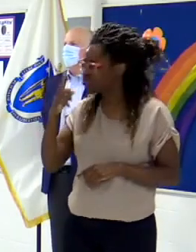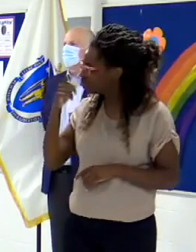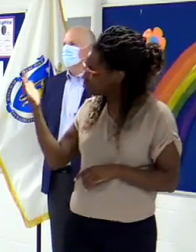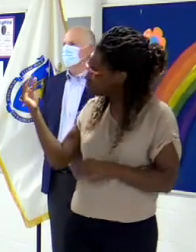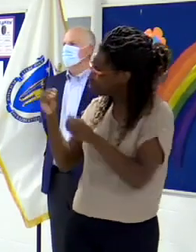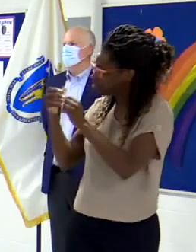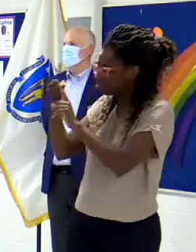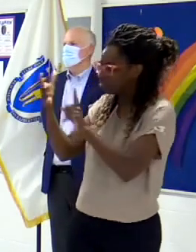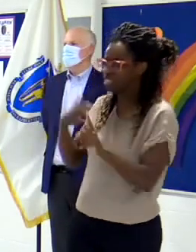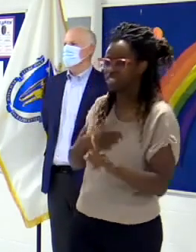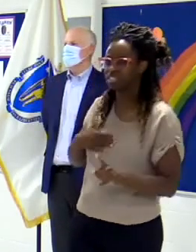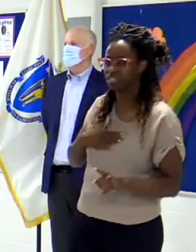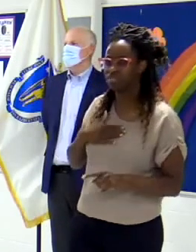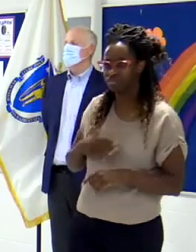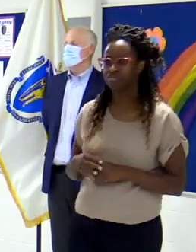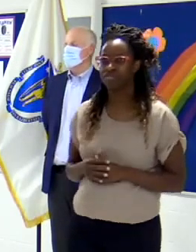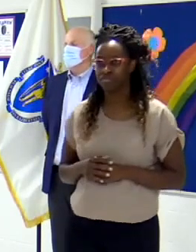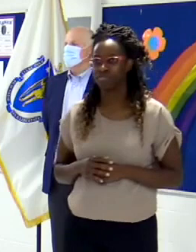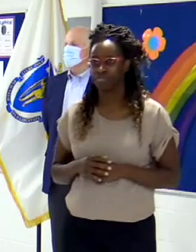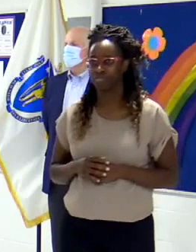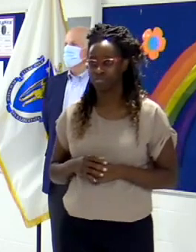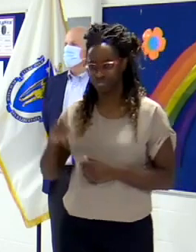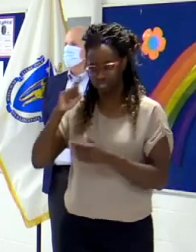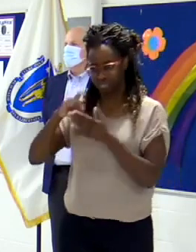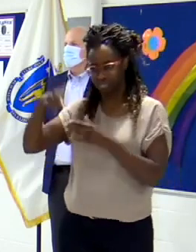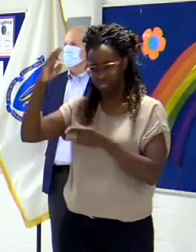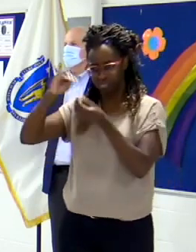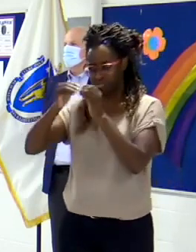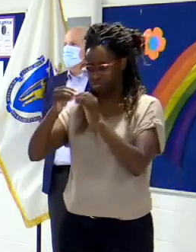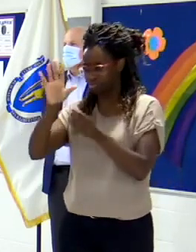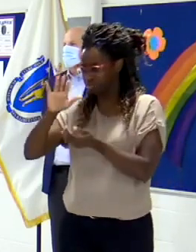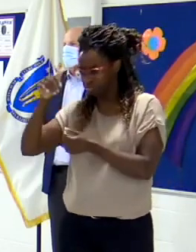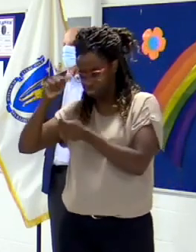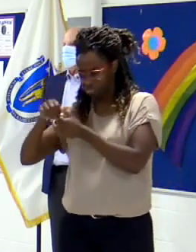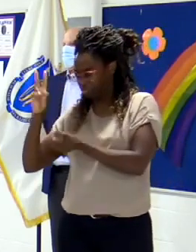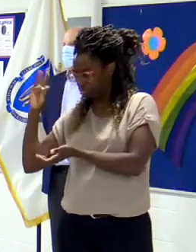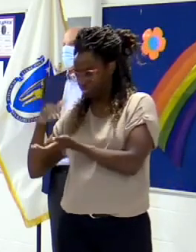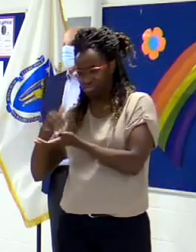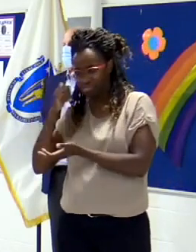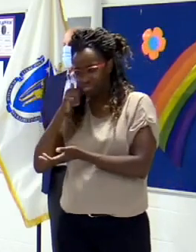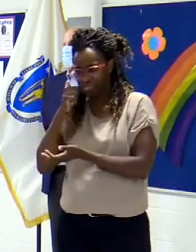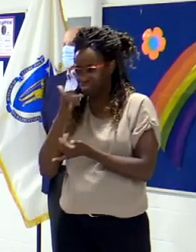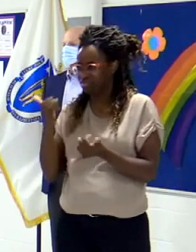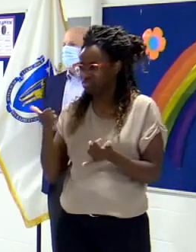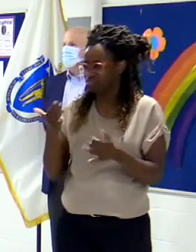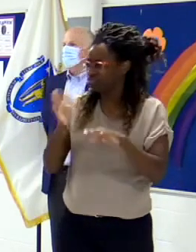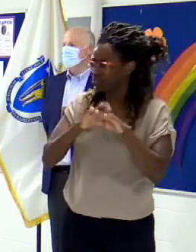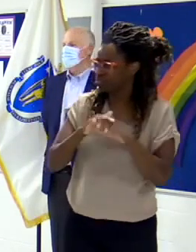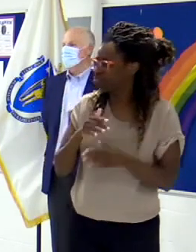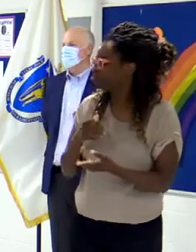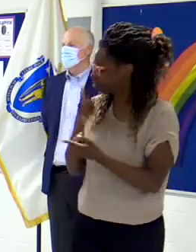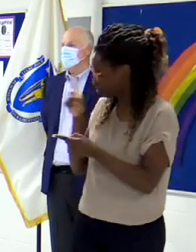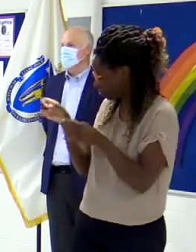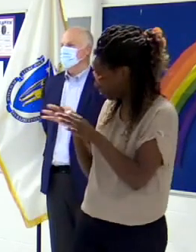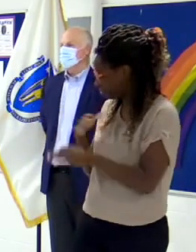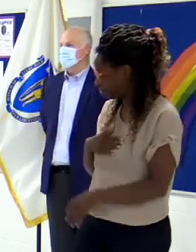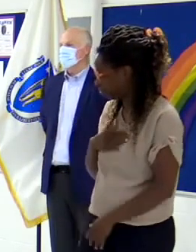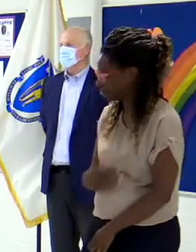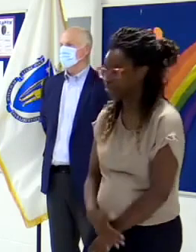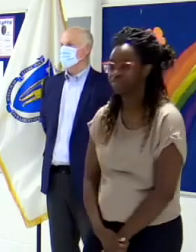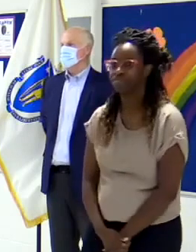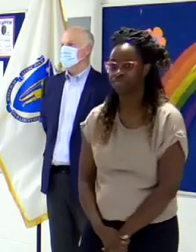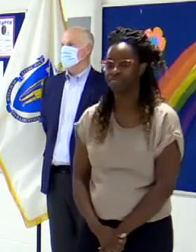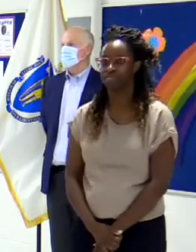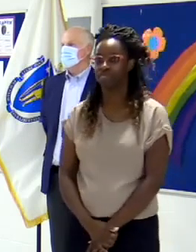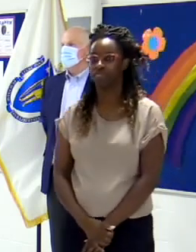on of, you know, around 3,000, right? We currently have about 550 people in the hospital. We had